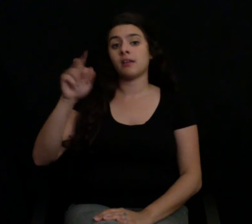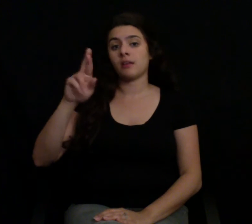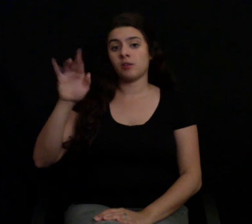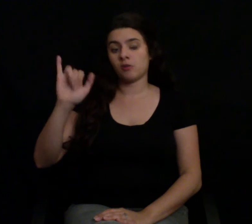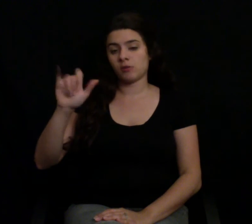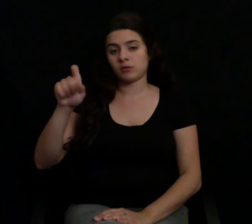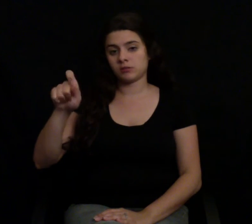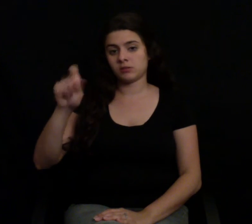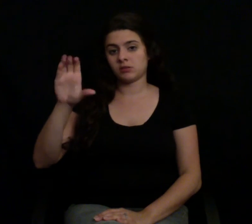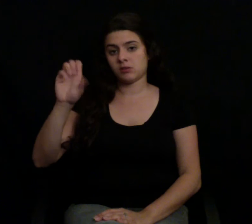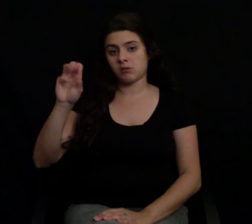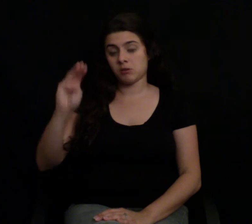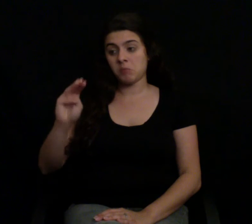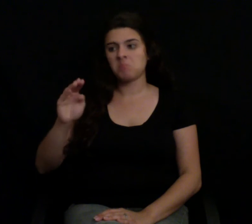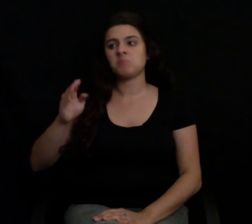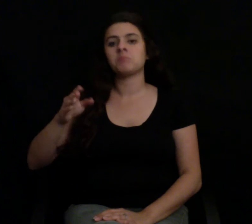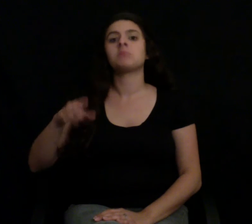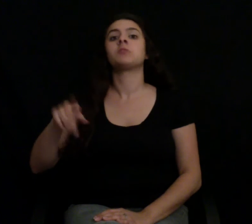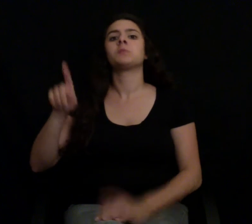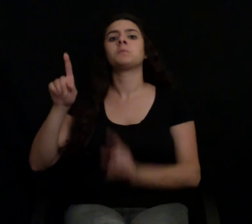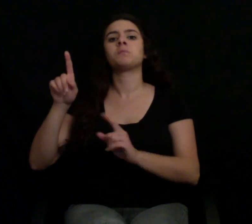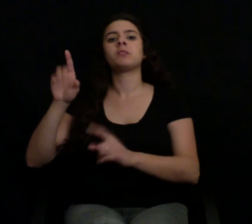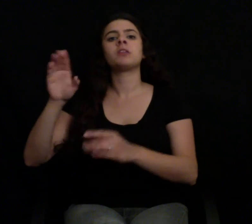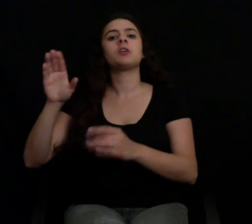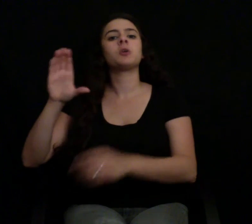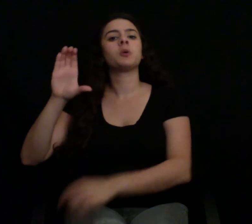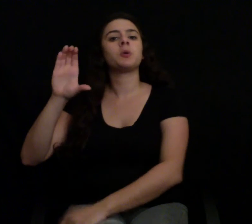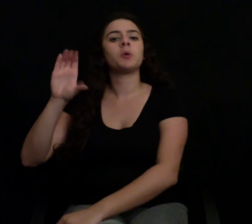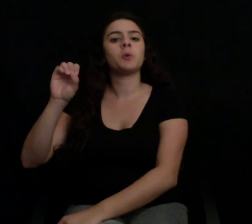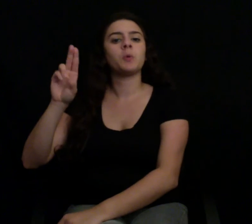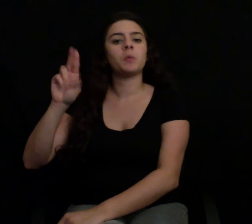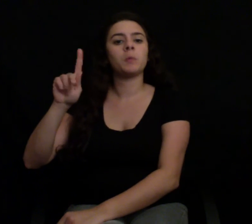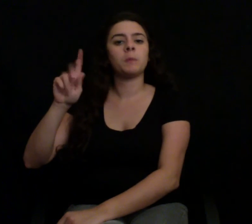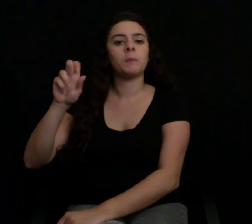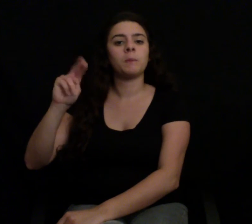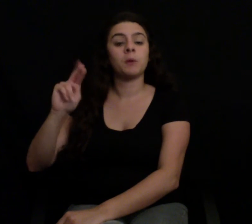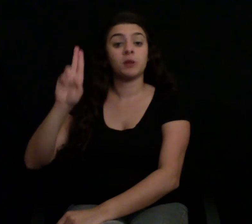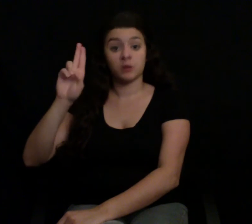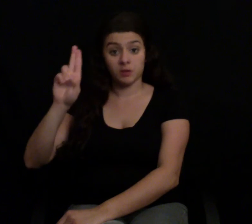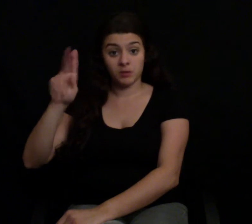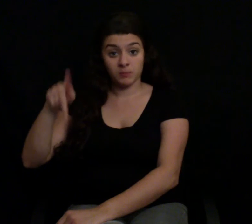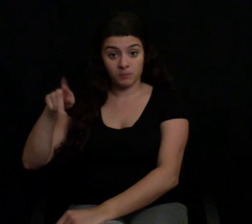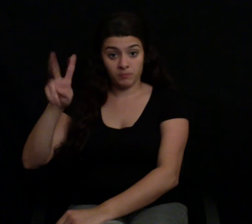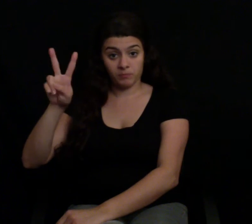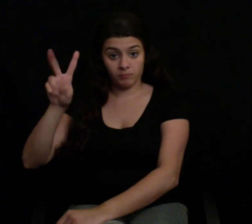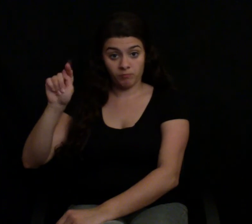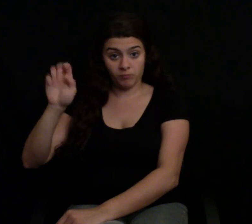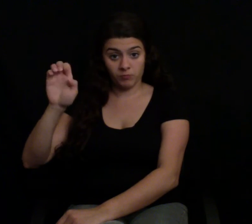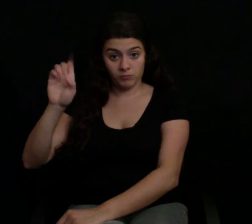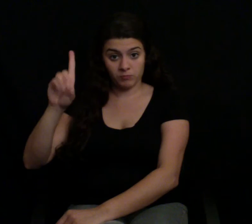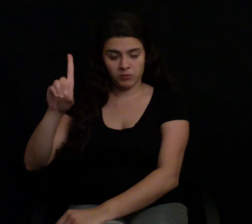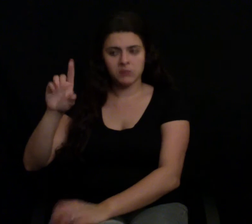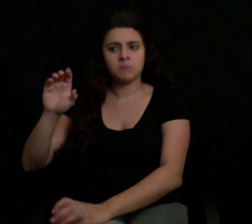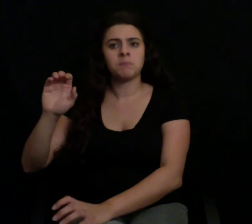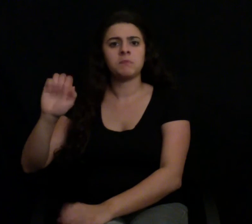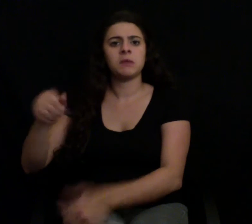code UPVOTED with your first purchase. So, start shaving today. That's H-A-R-R-Y-S dot com.